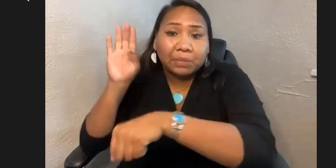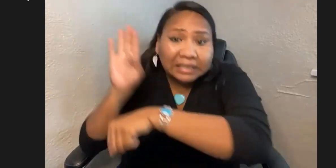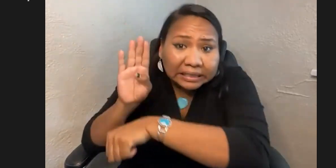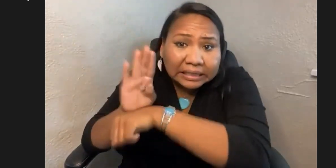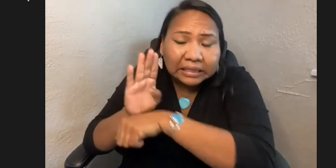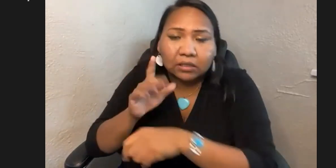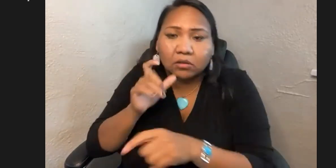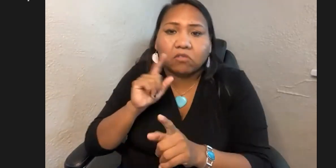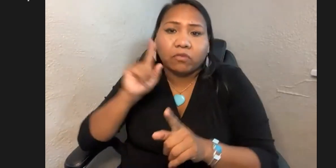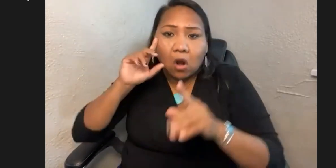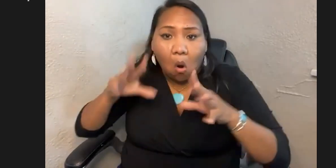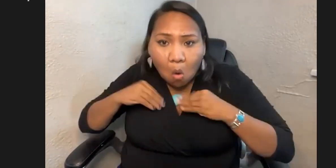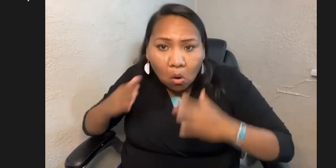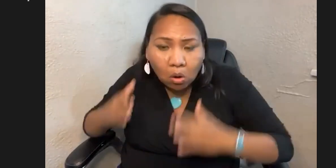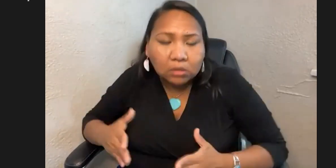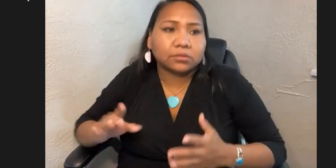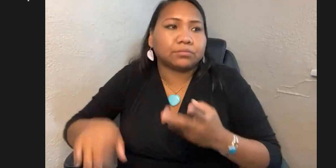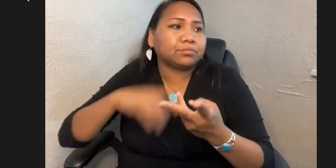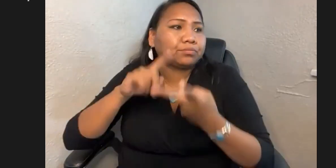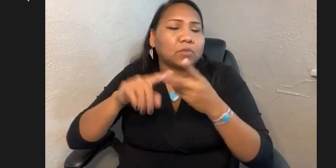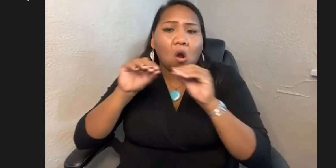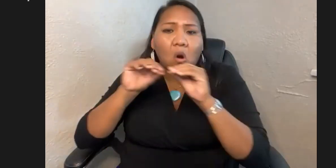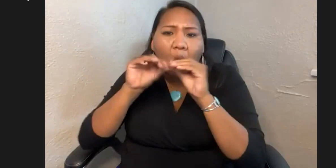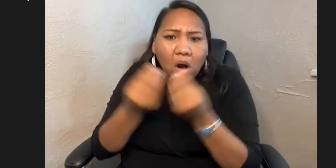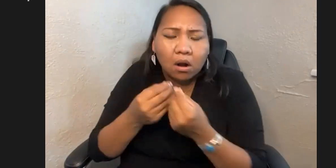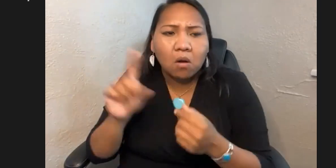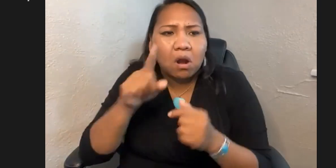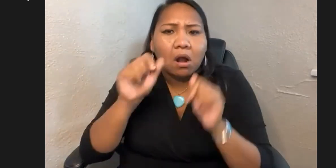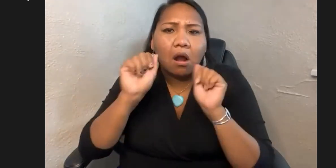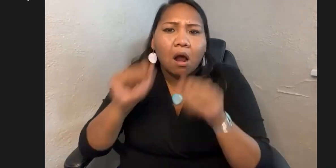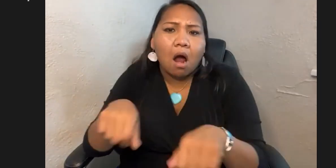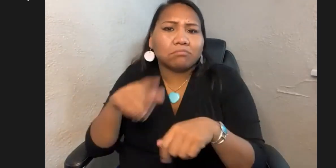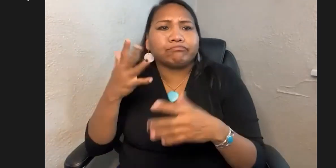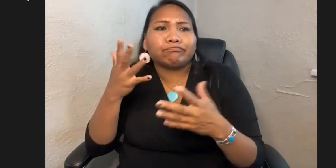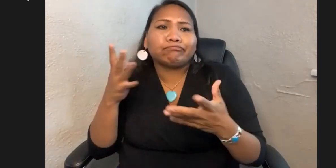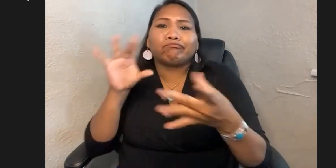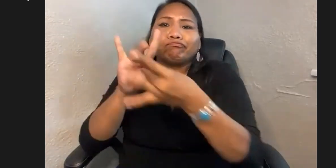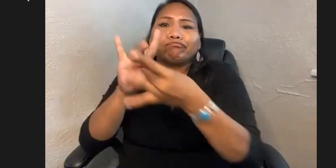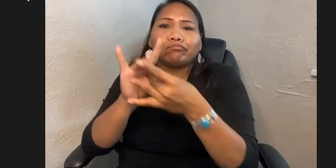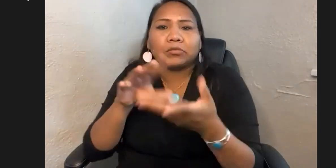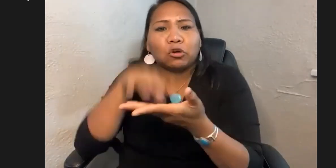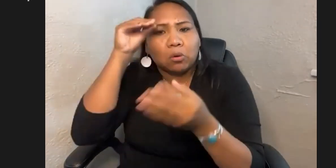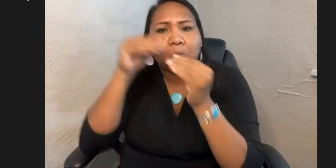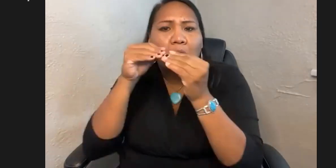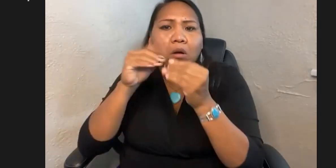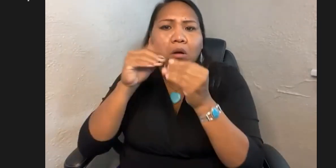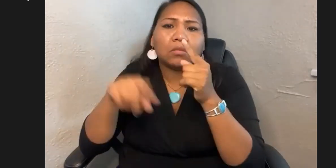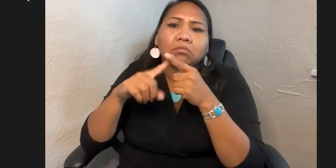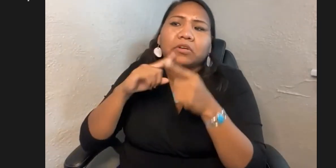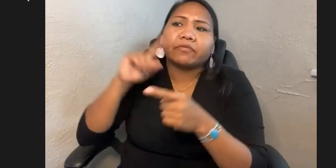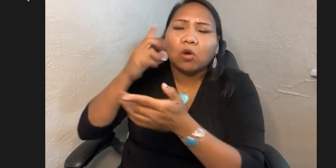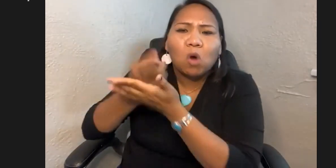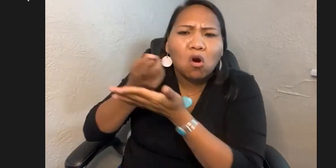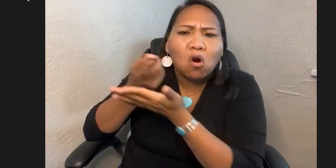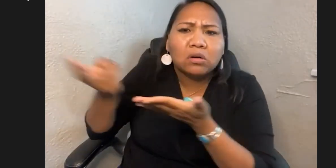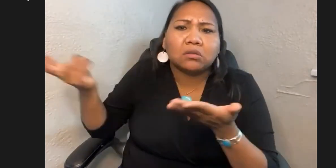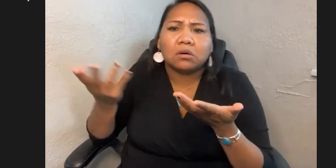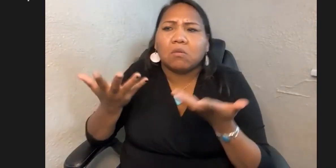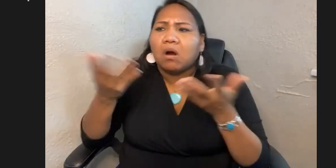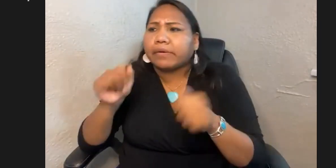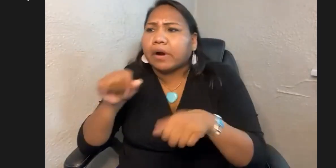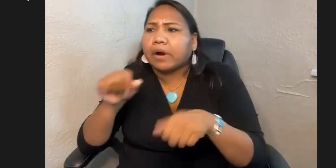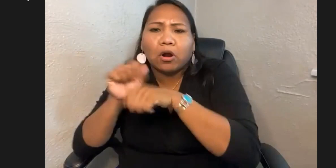for further information about, um, International Deaf Awareness Week. Uh, we have deaf business owners, deaf entrepreneurs,